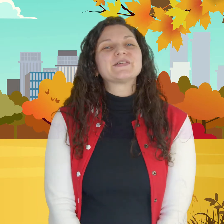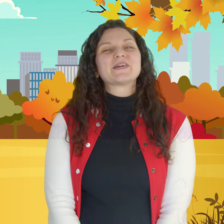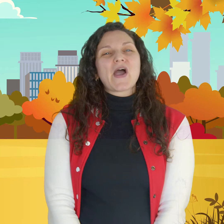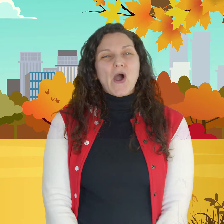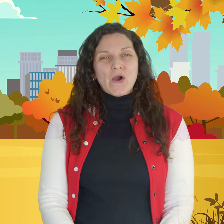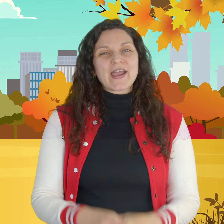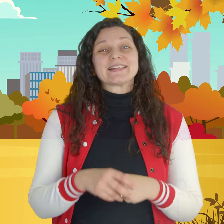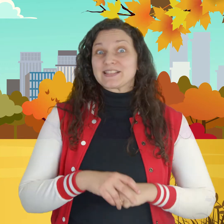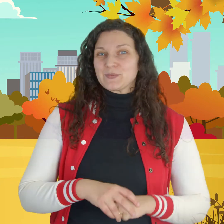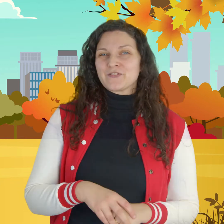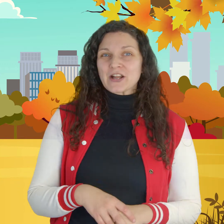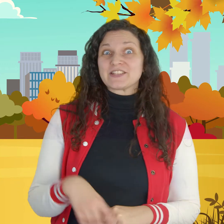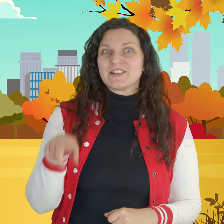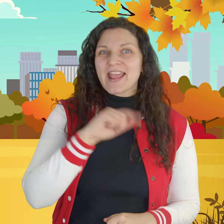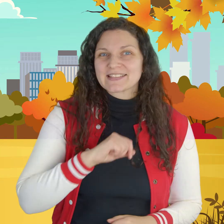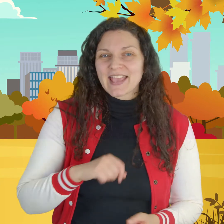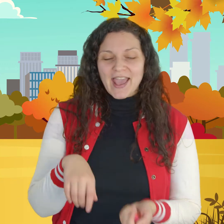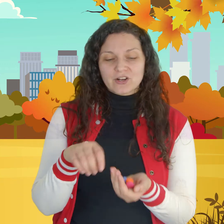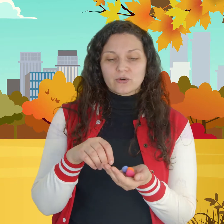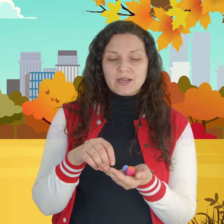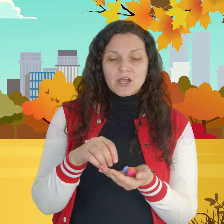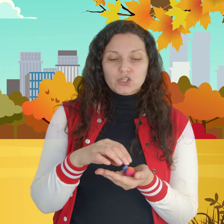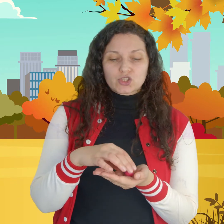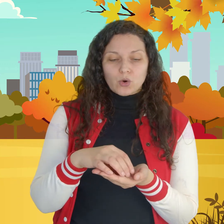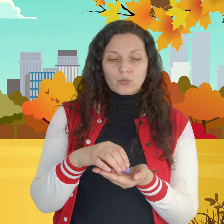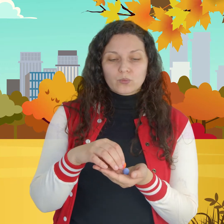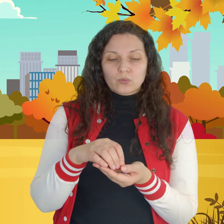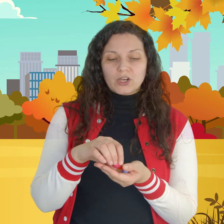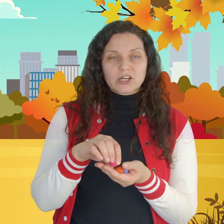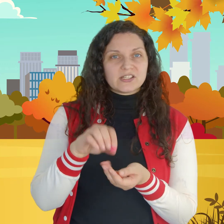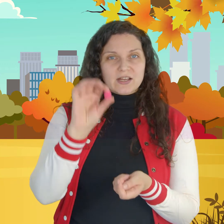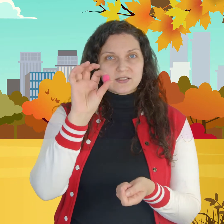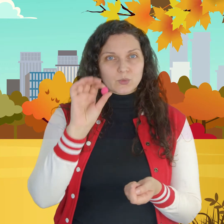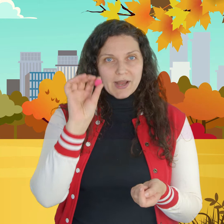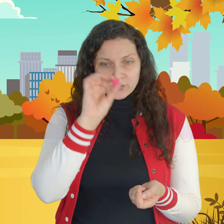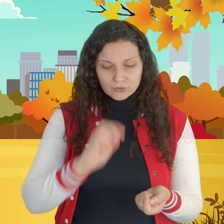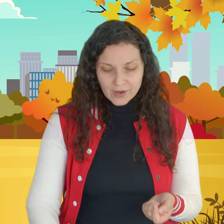all right let's move on to the next category so we're gonna take this one out right